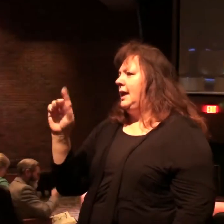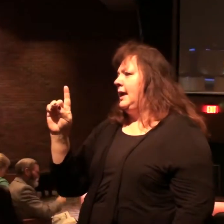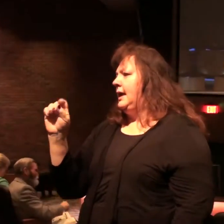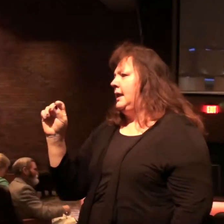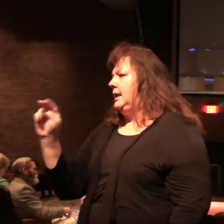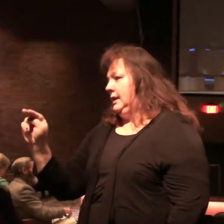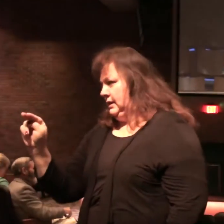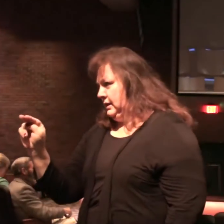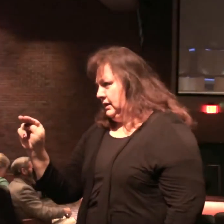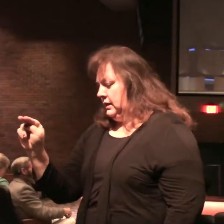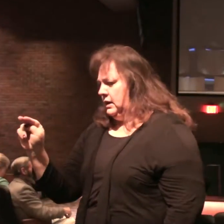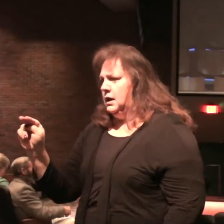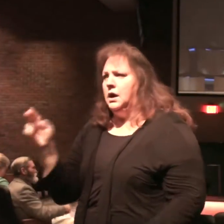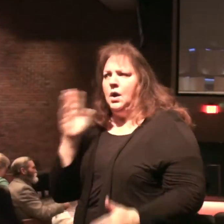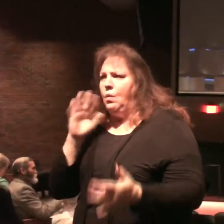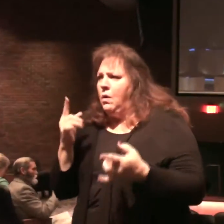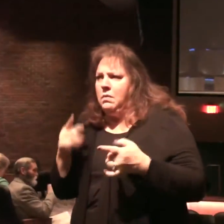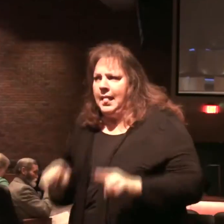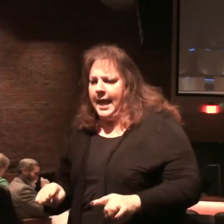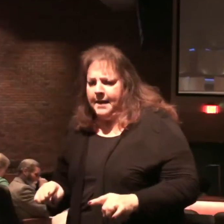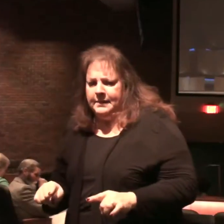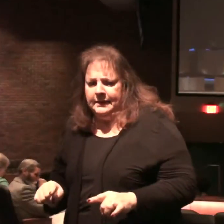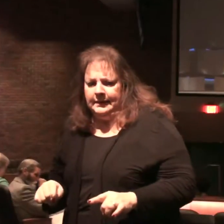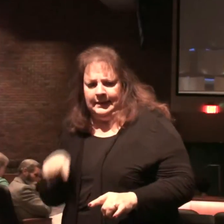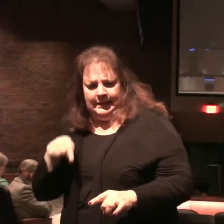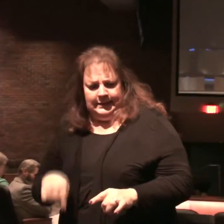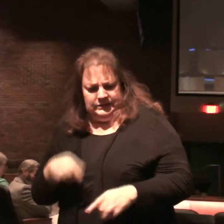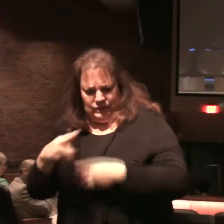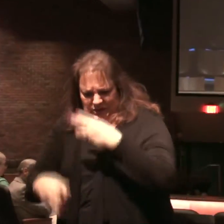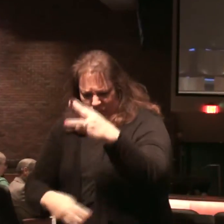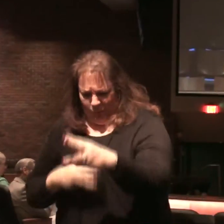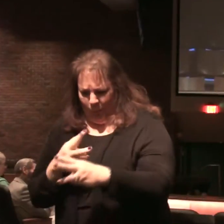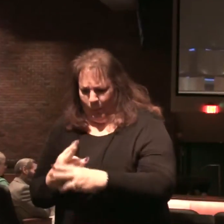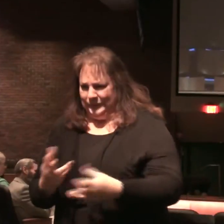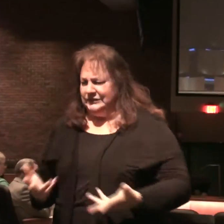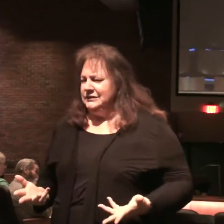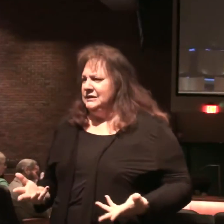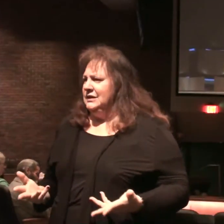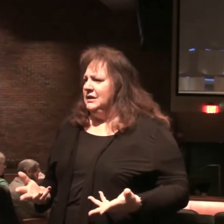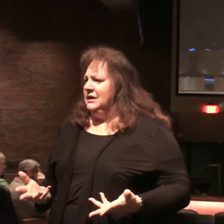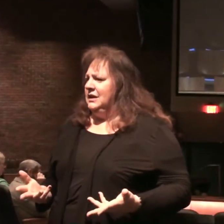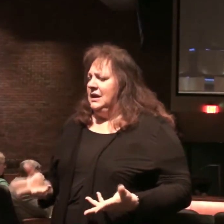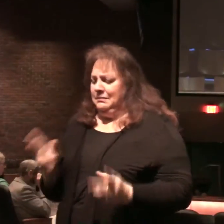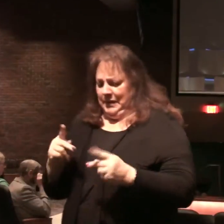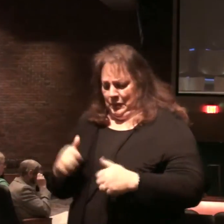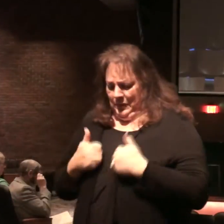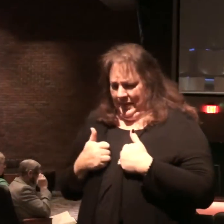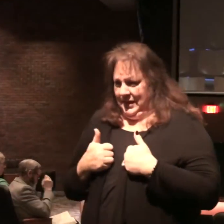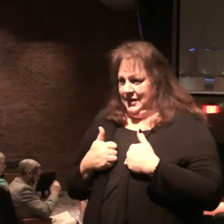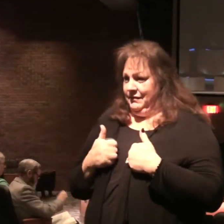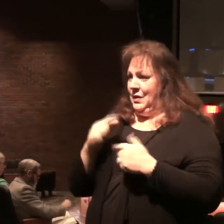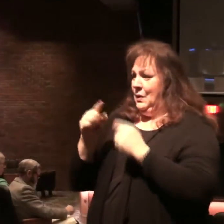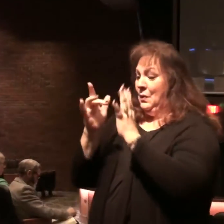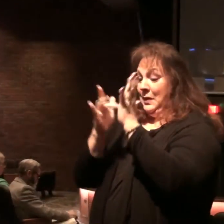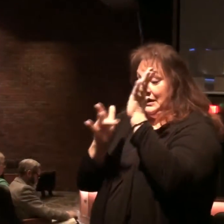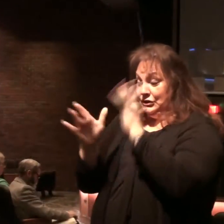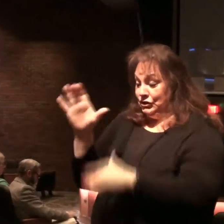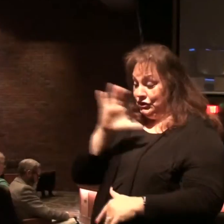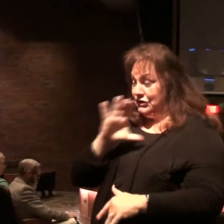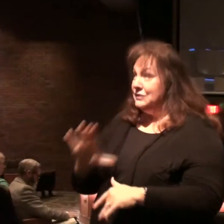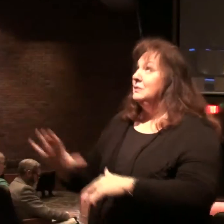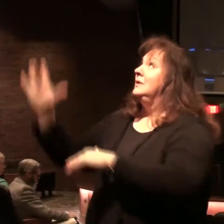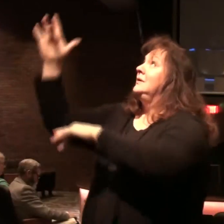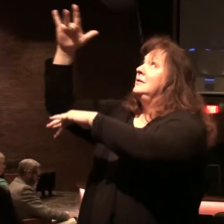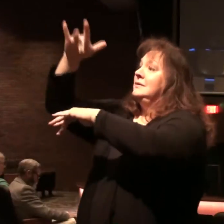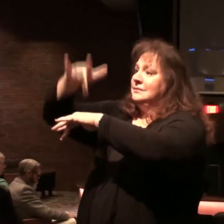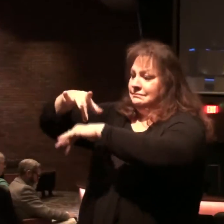What will happen to this unbelieving world and those in it when Jesus Christ comes